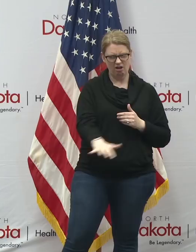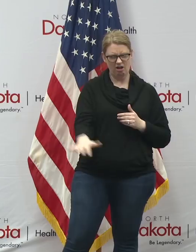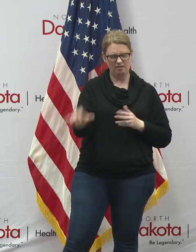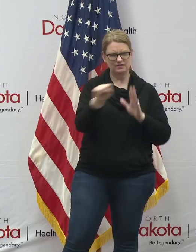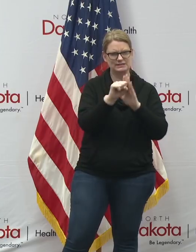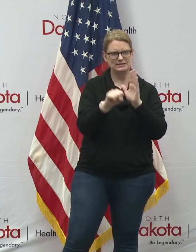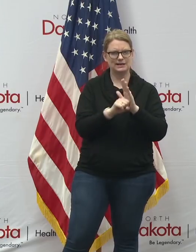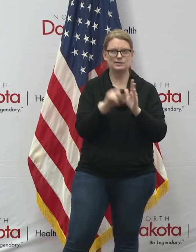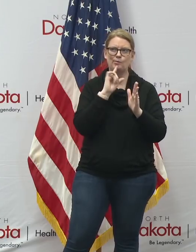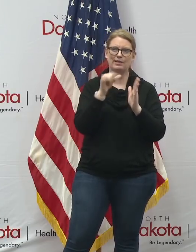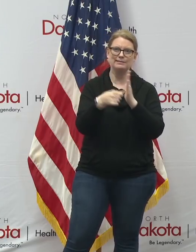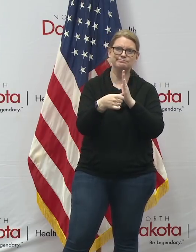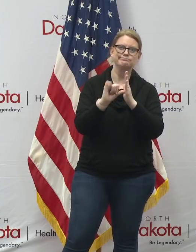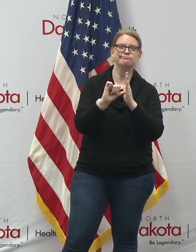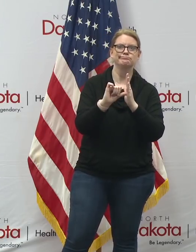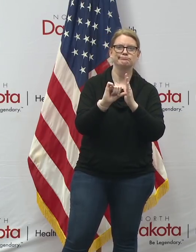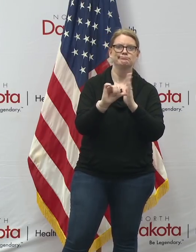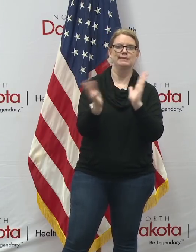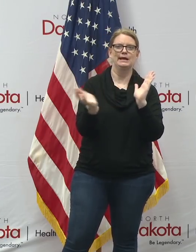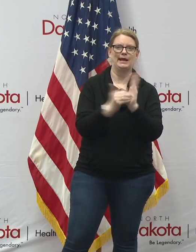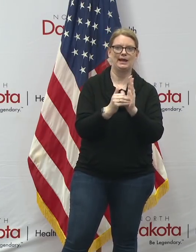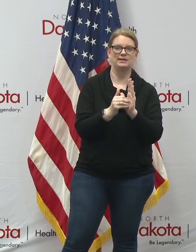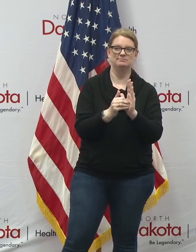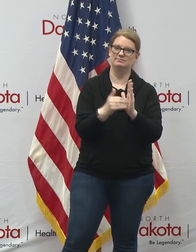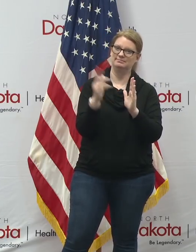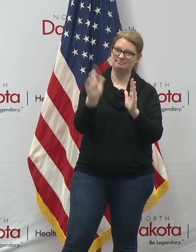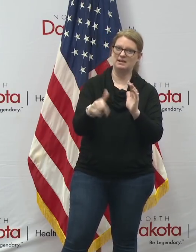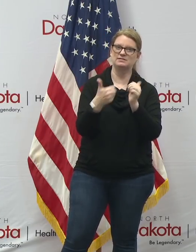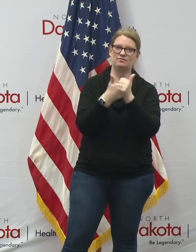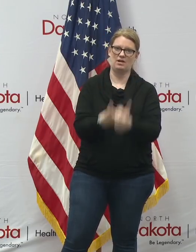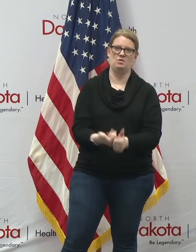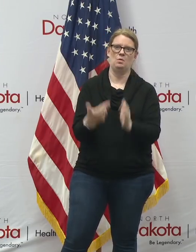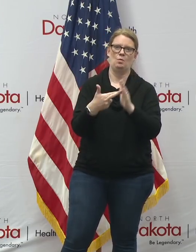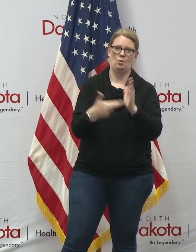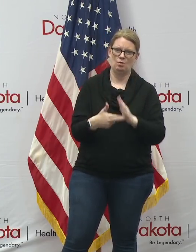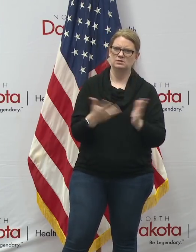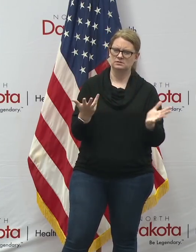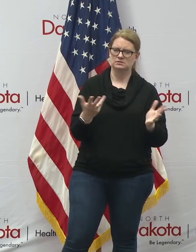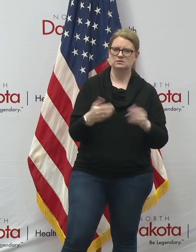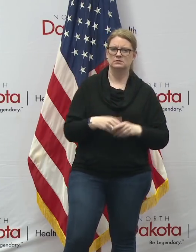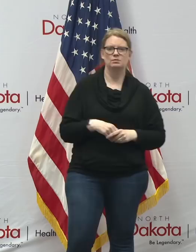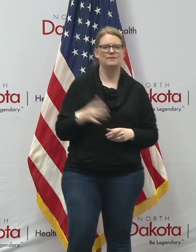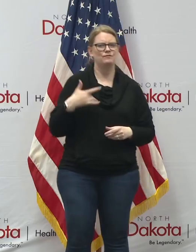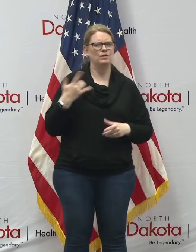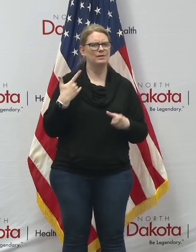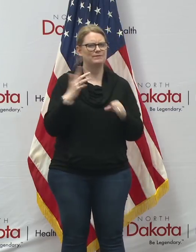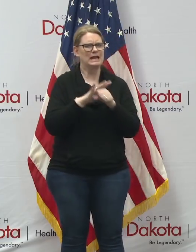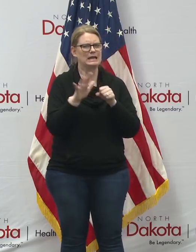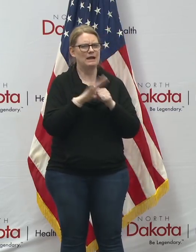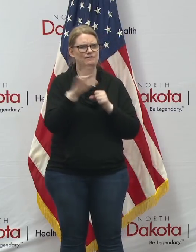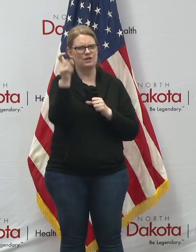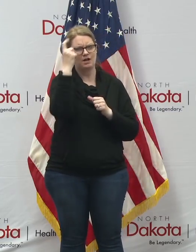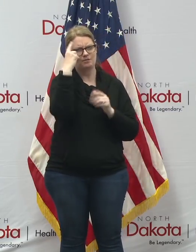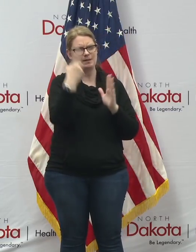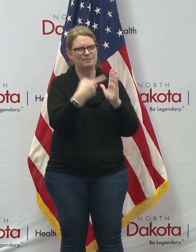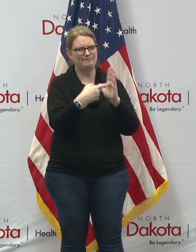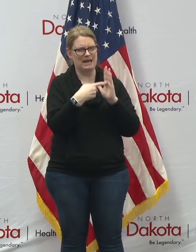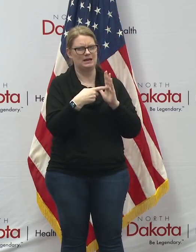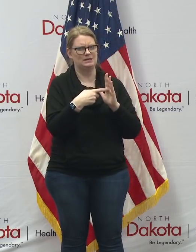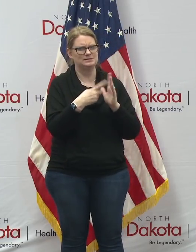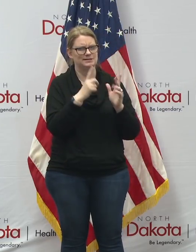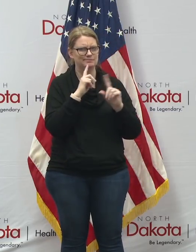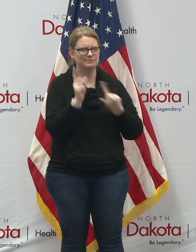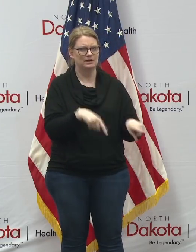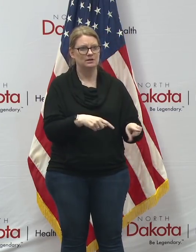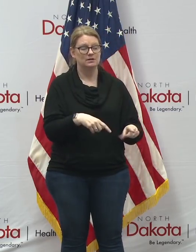amplify the messages we're delivering uh we think we've got enough uh government uh mandates out there right now we just got to get everybody